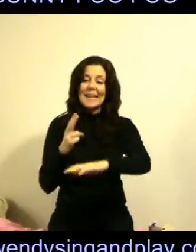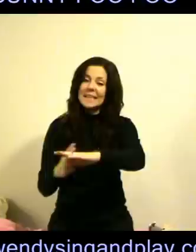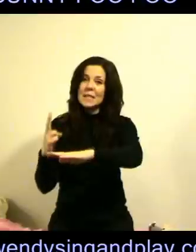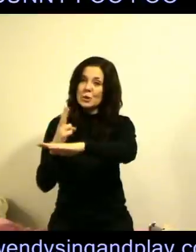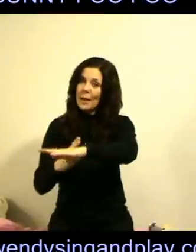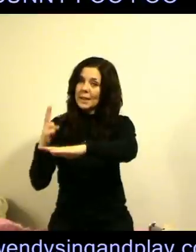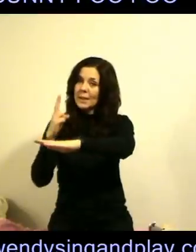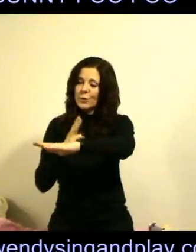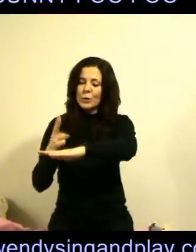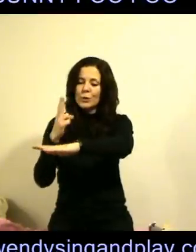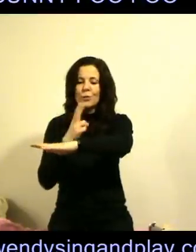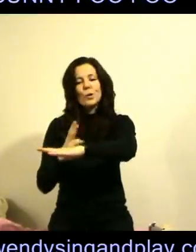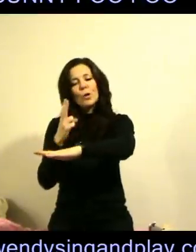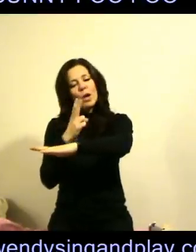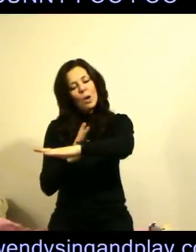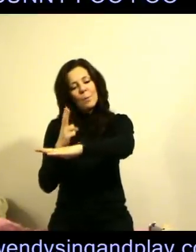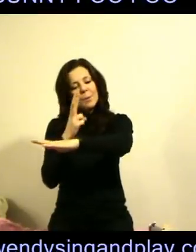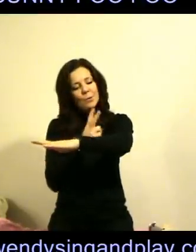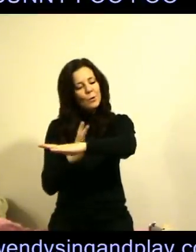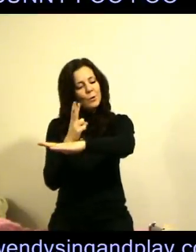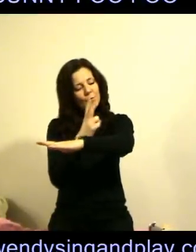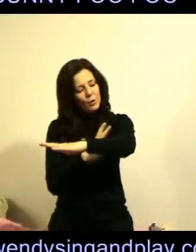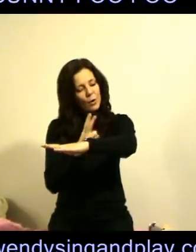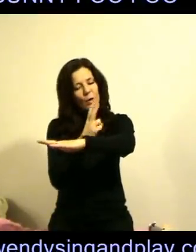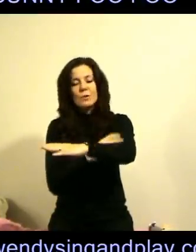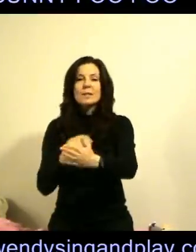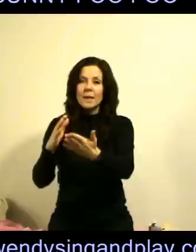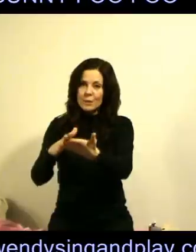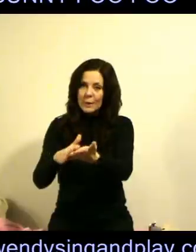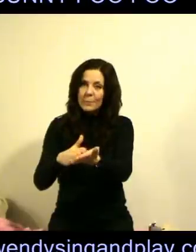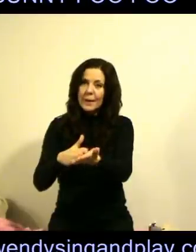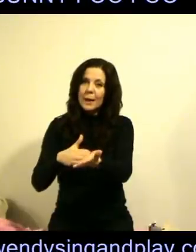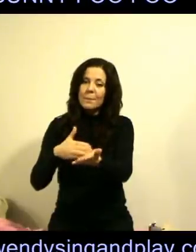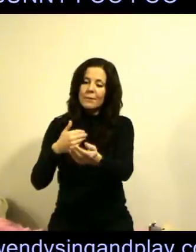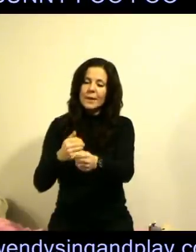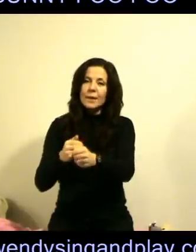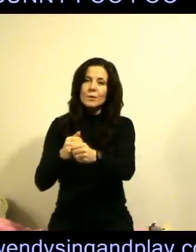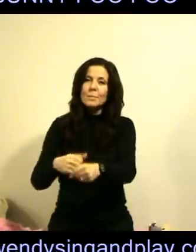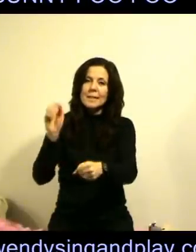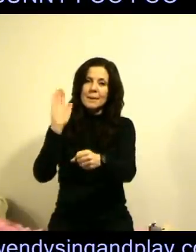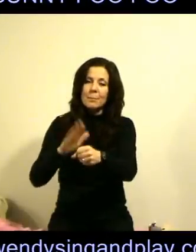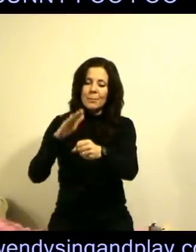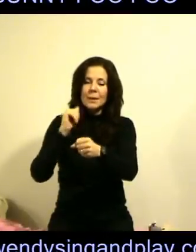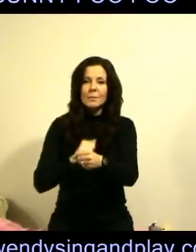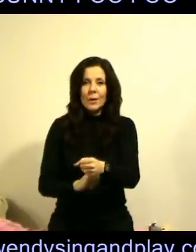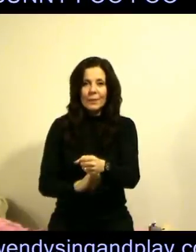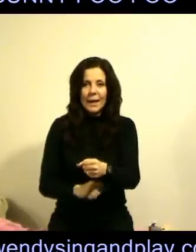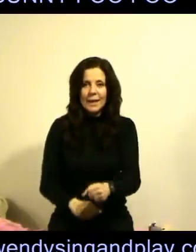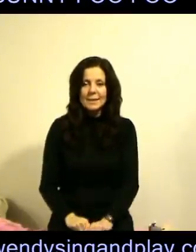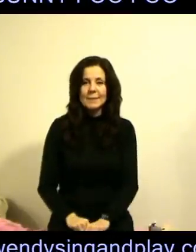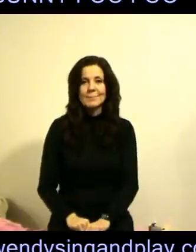Little bunny foo-foo hopping through the forest, sweeping up the field mice and bopping them on the head.